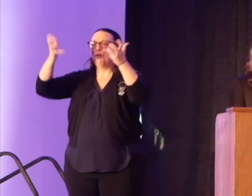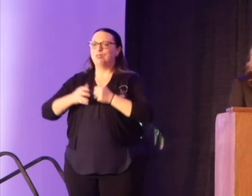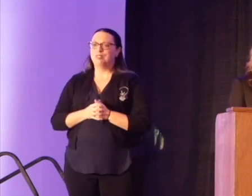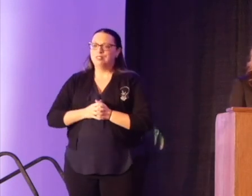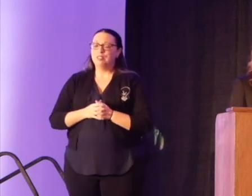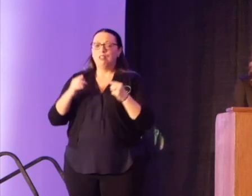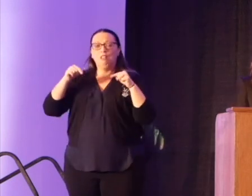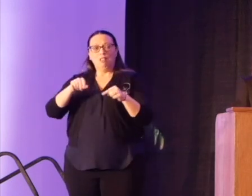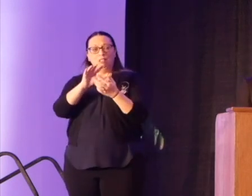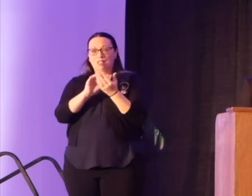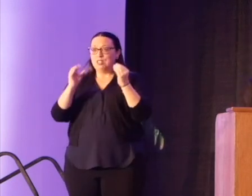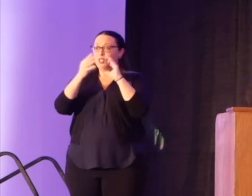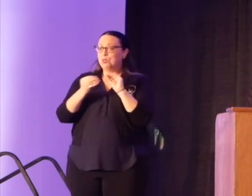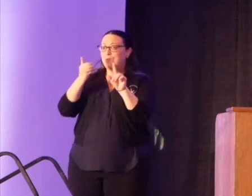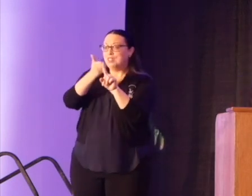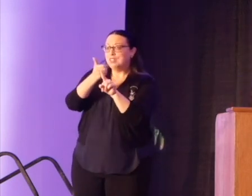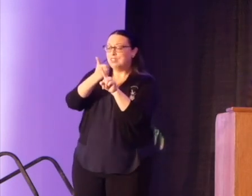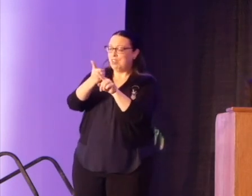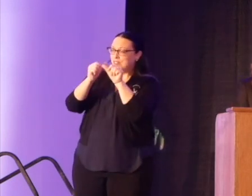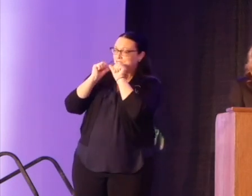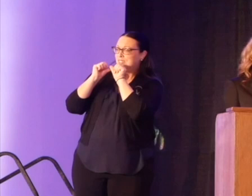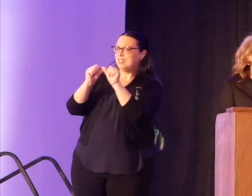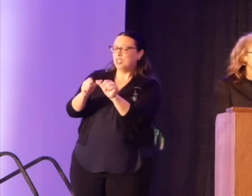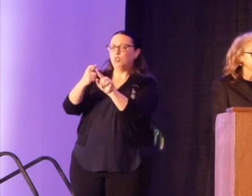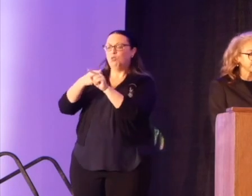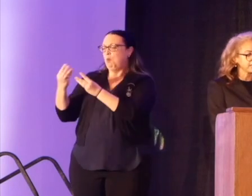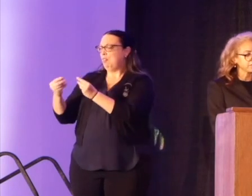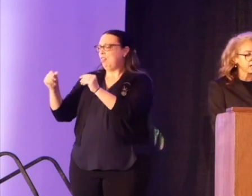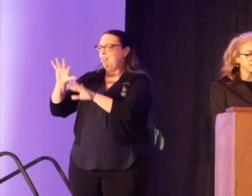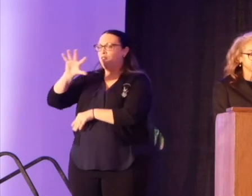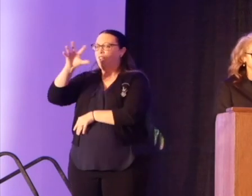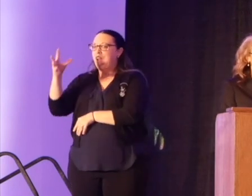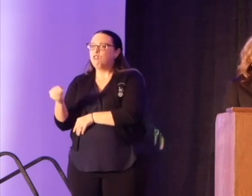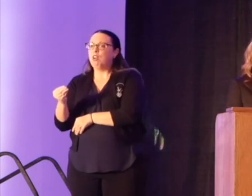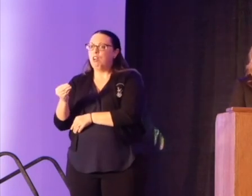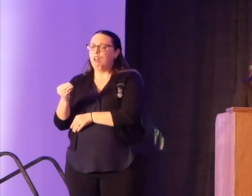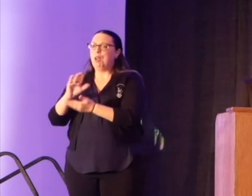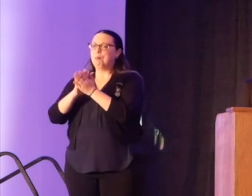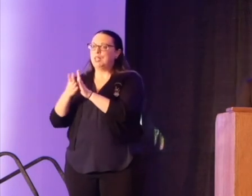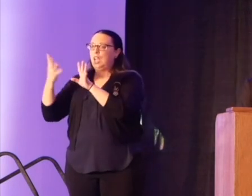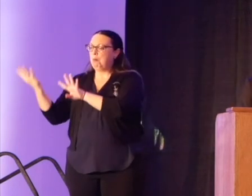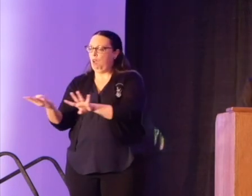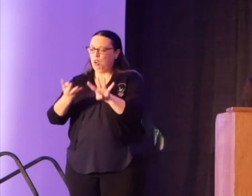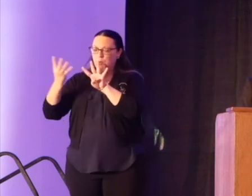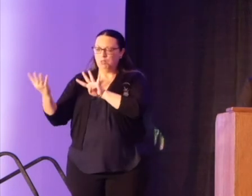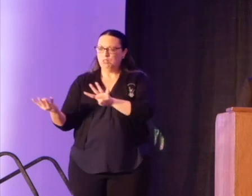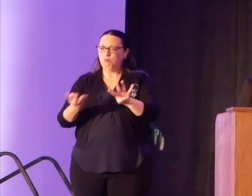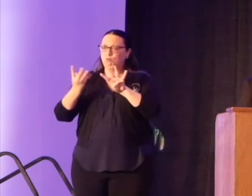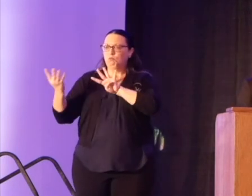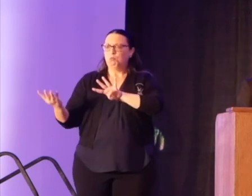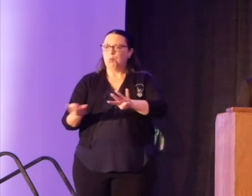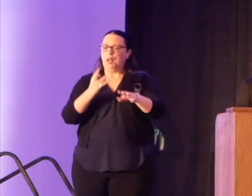This narrative sustained itself from the shores and soils of Africa and became a conduit, bringing the pulse, rhythm,